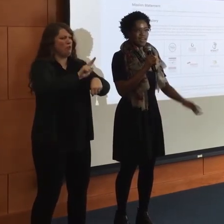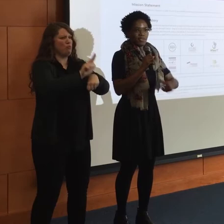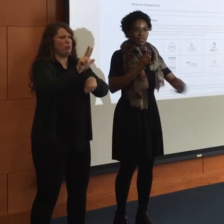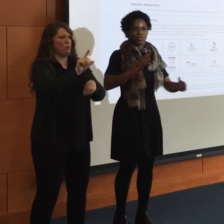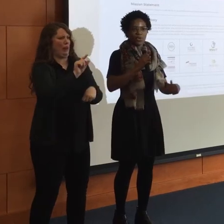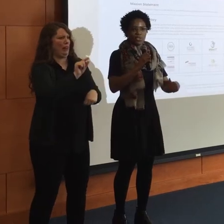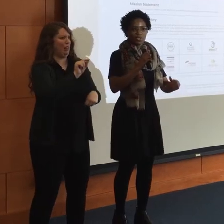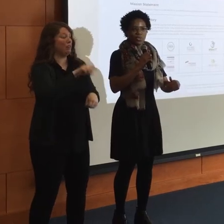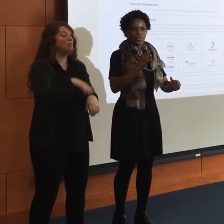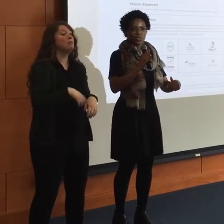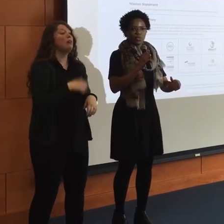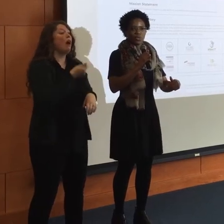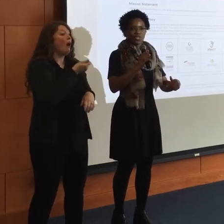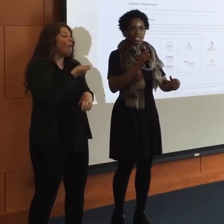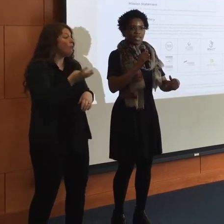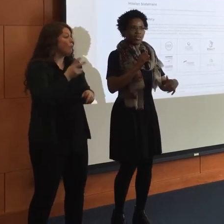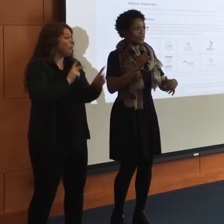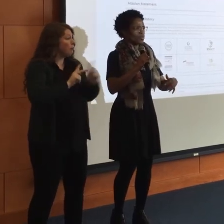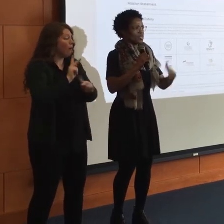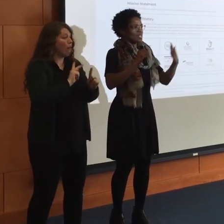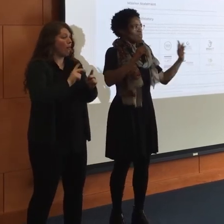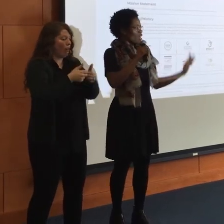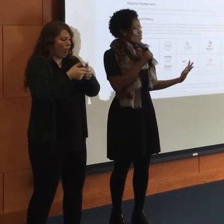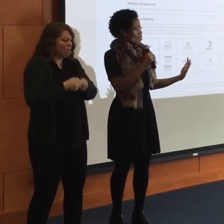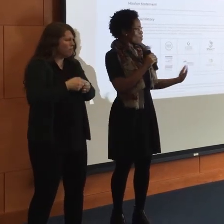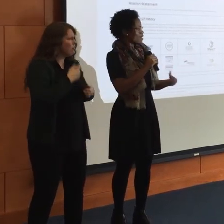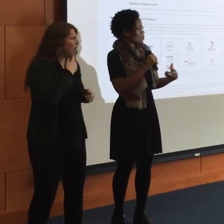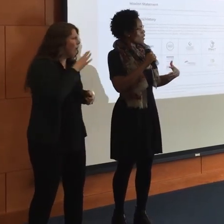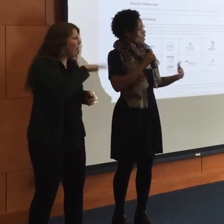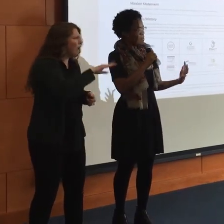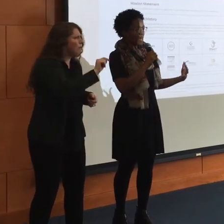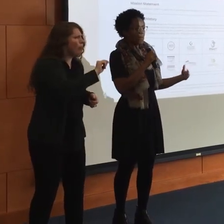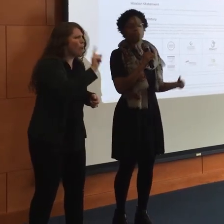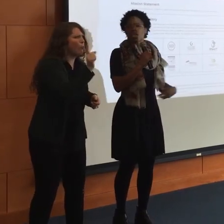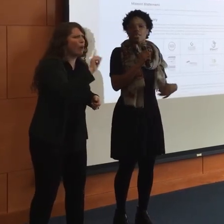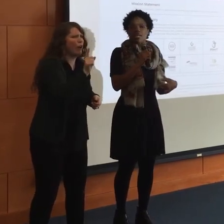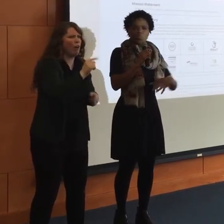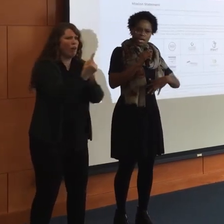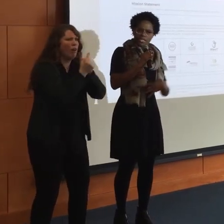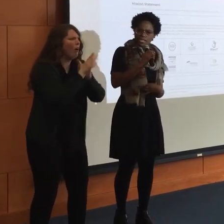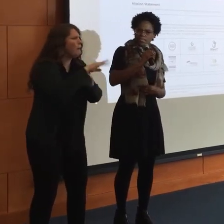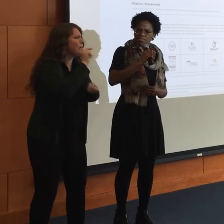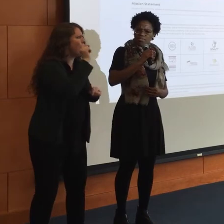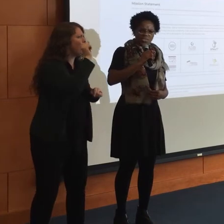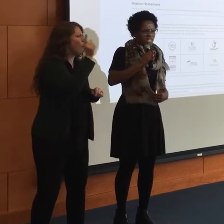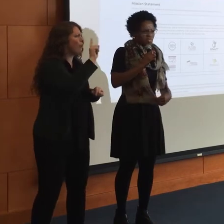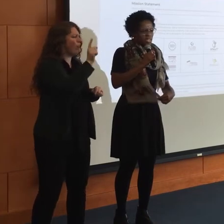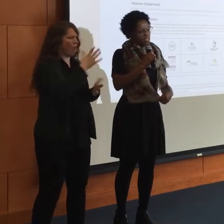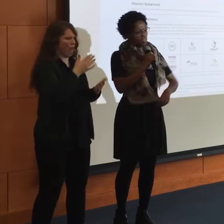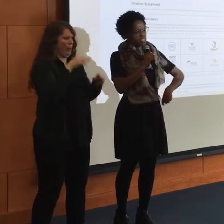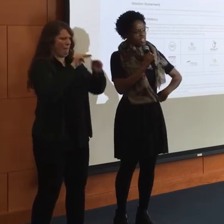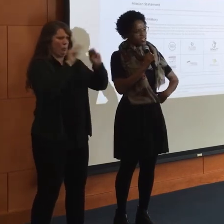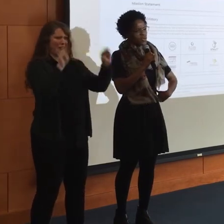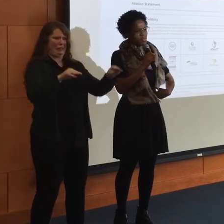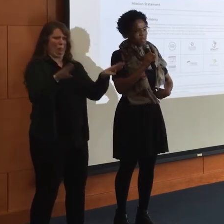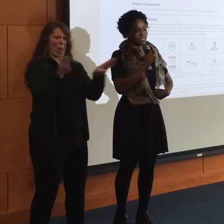have a few folks who were saying, where's the bathroom and where am I? And why is the museum closed on Google Maps?